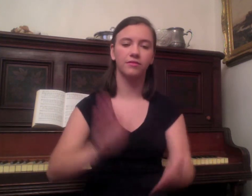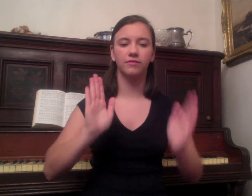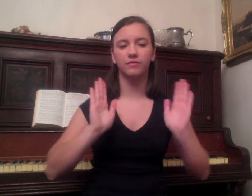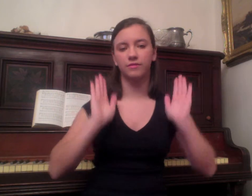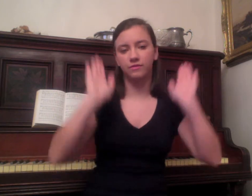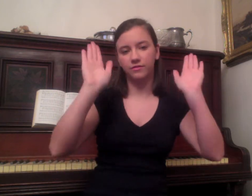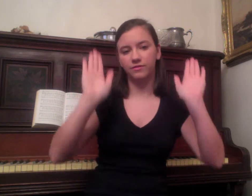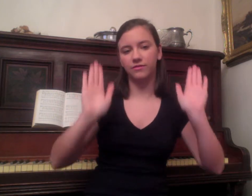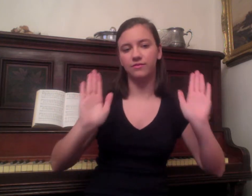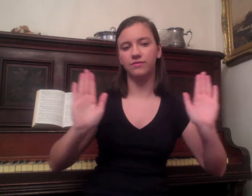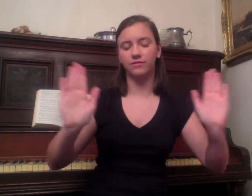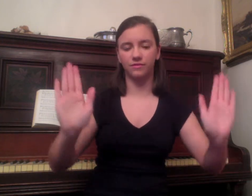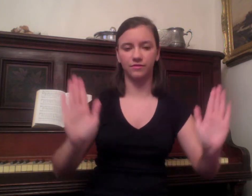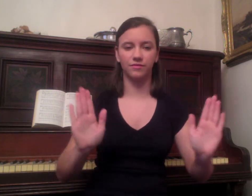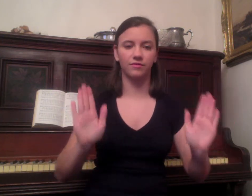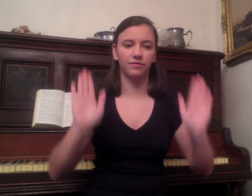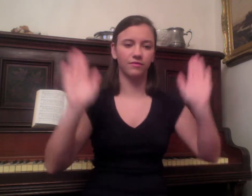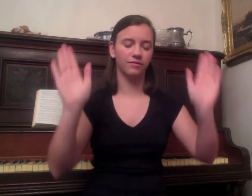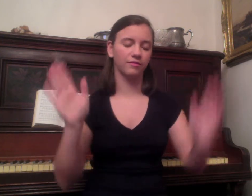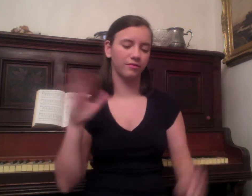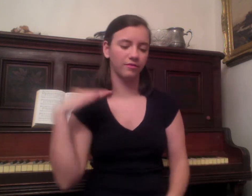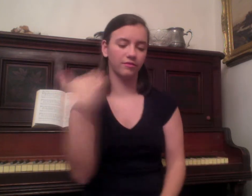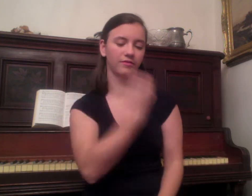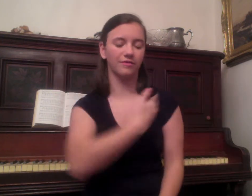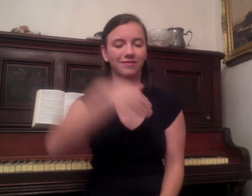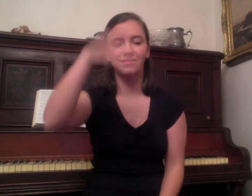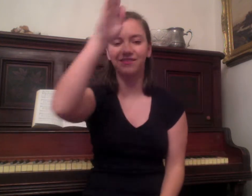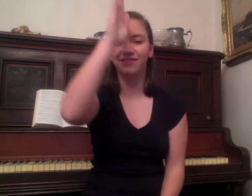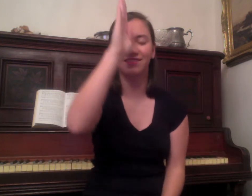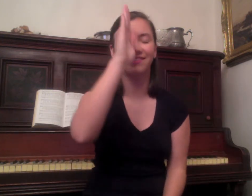great, how our God.